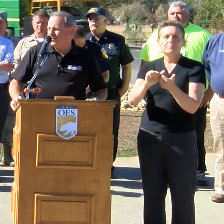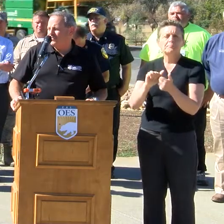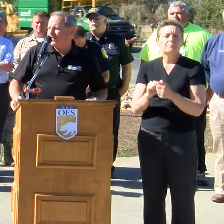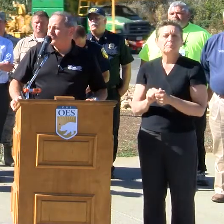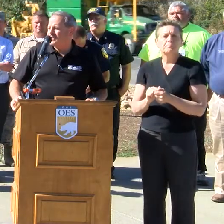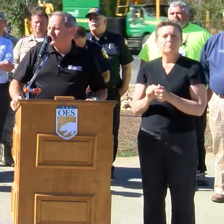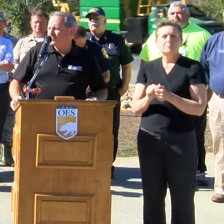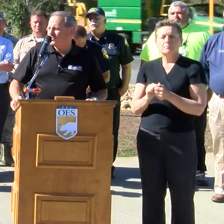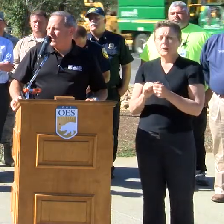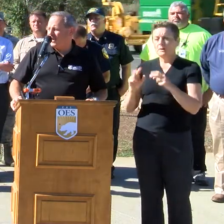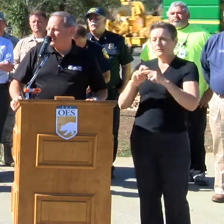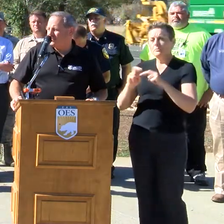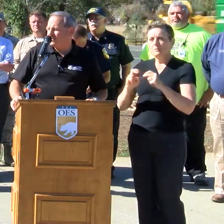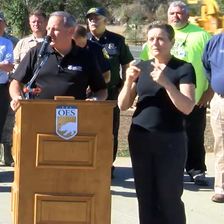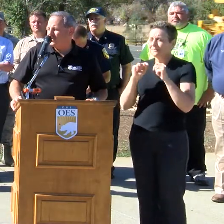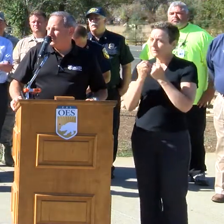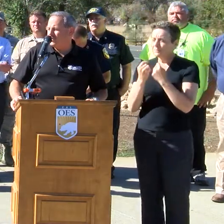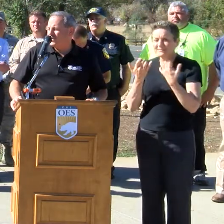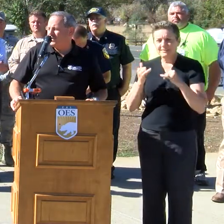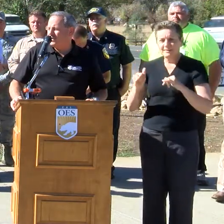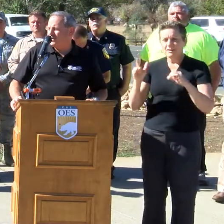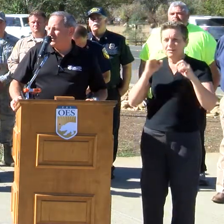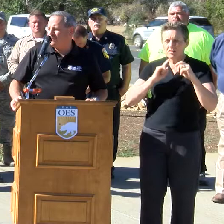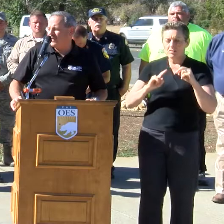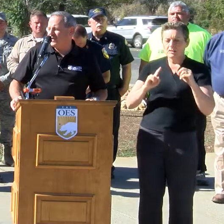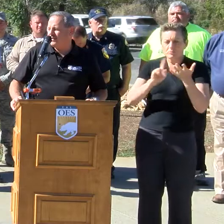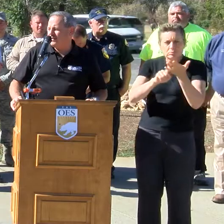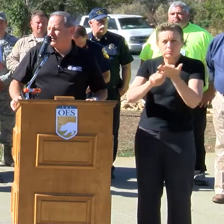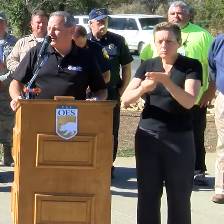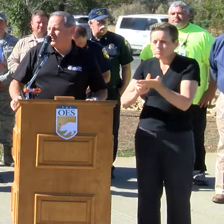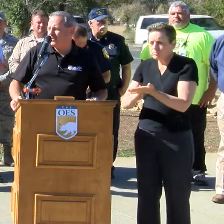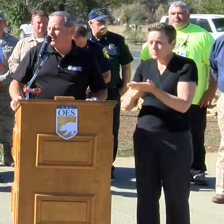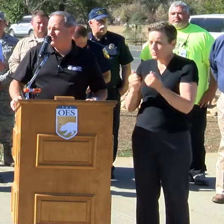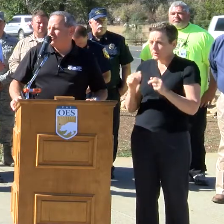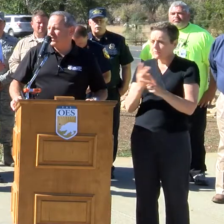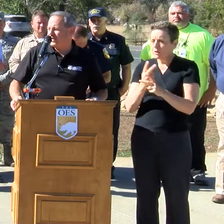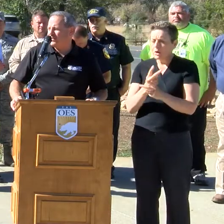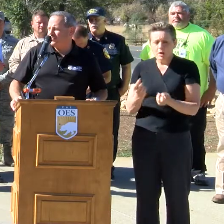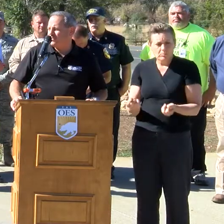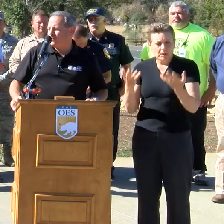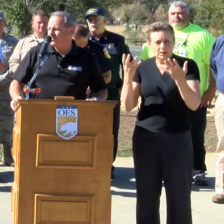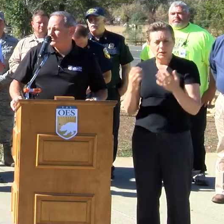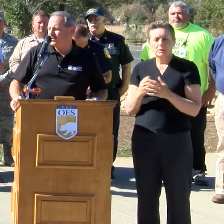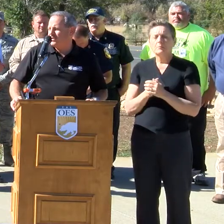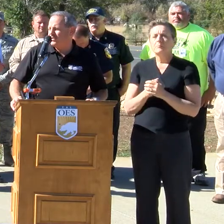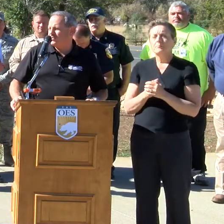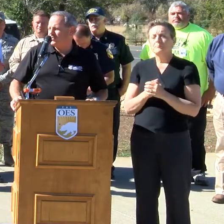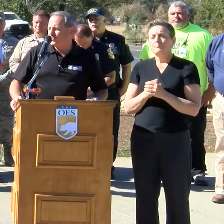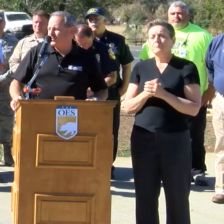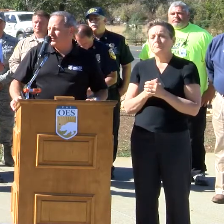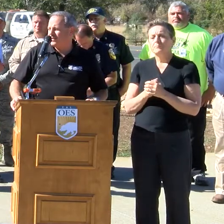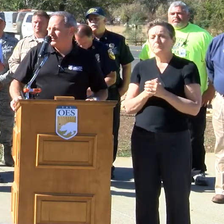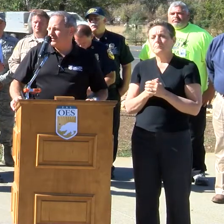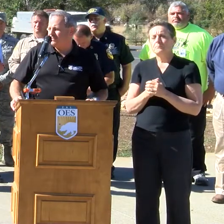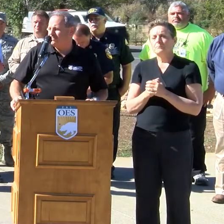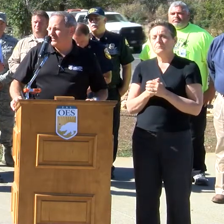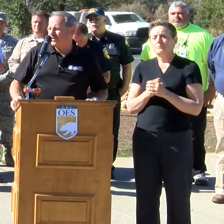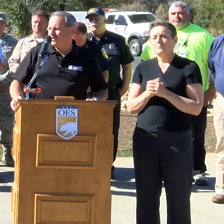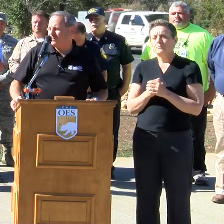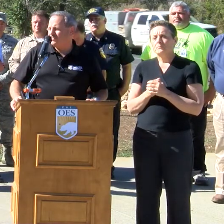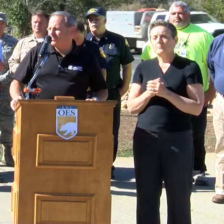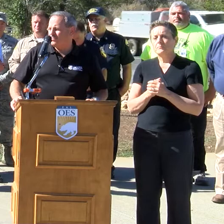The assessment teams are still out looking and adjudicating those numbers to ensure that